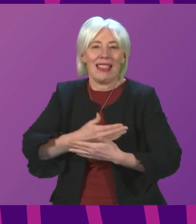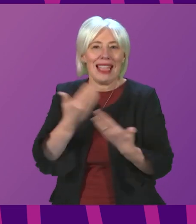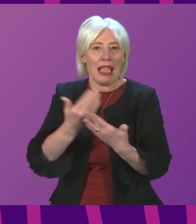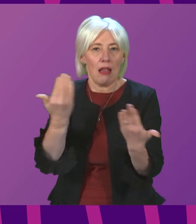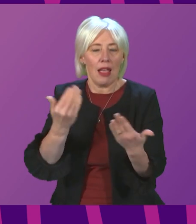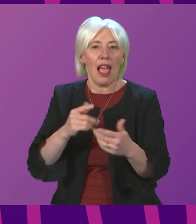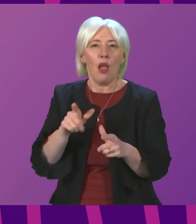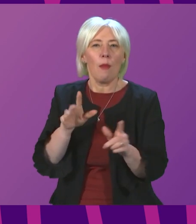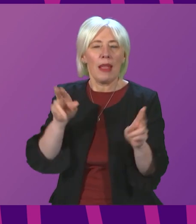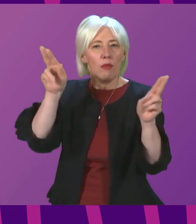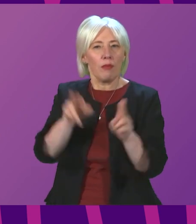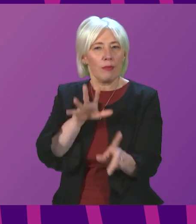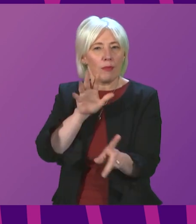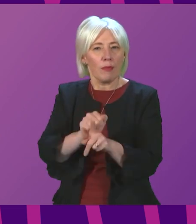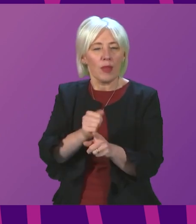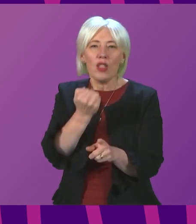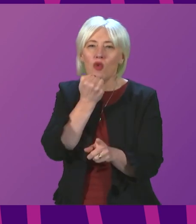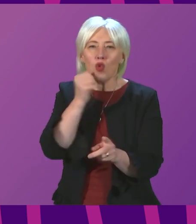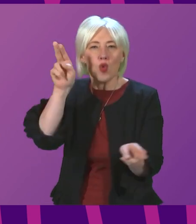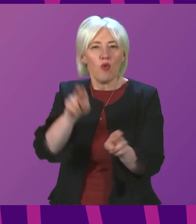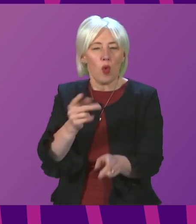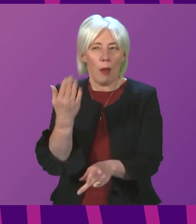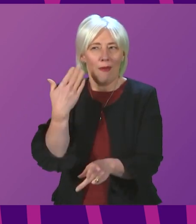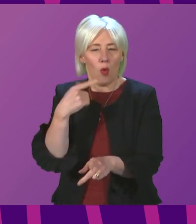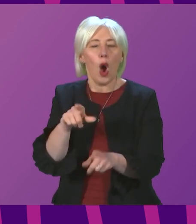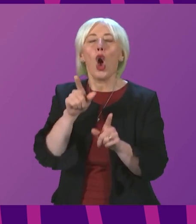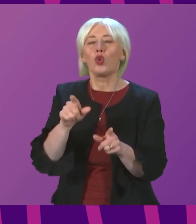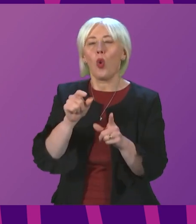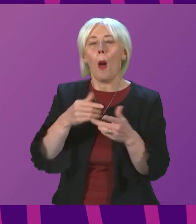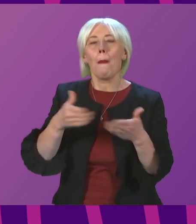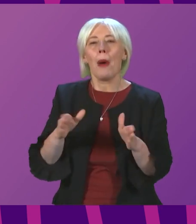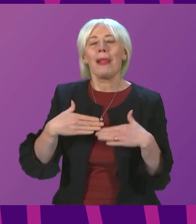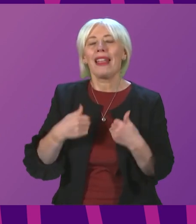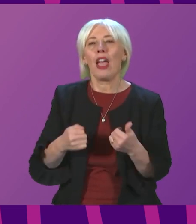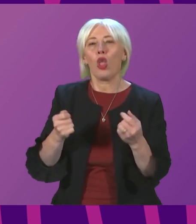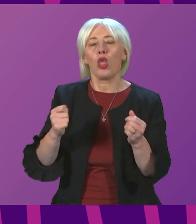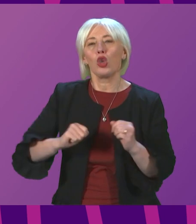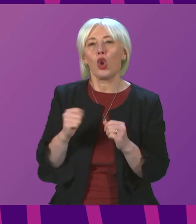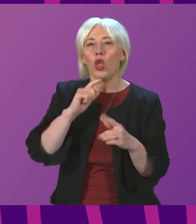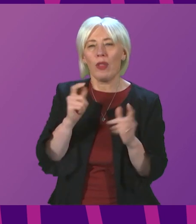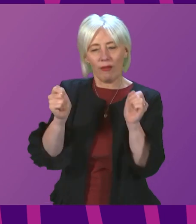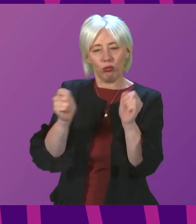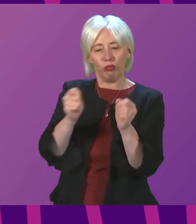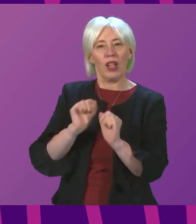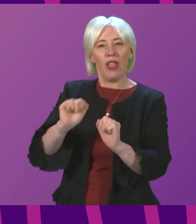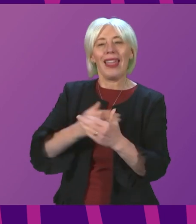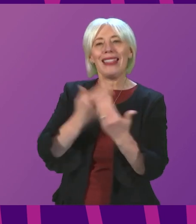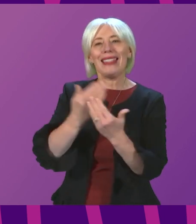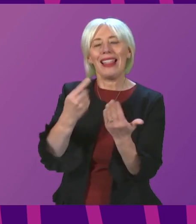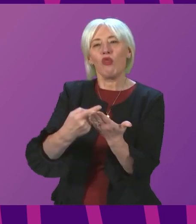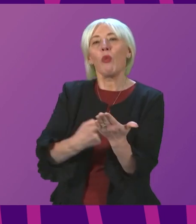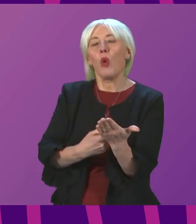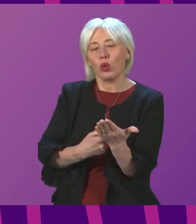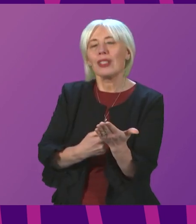positive cases than before. To address this, Public Health Scotland will augment its daily reports in future.